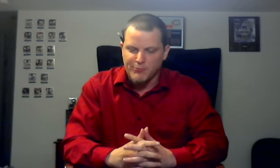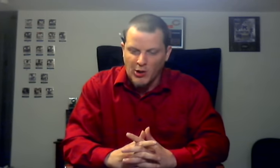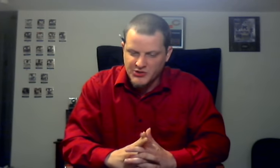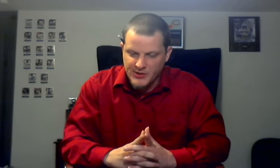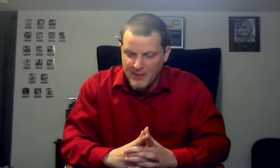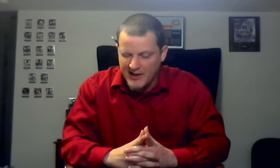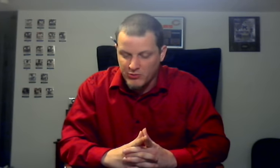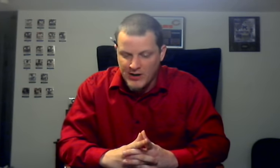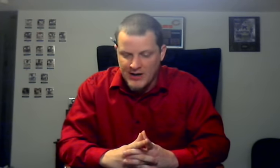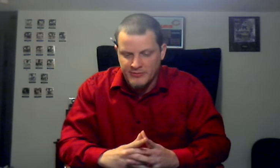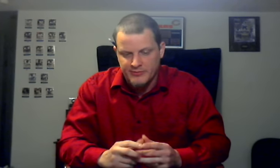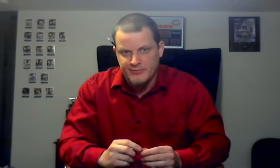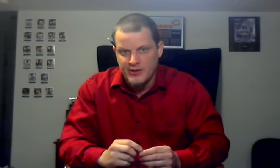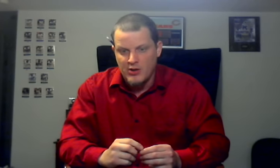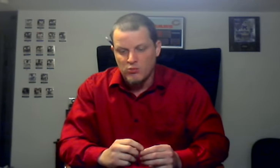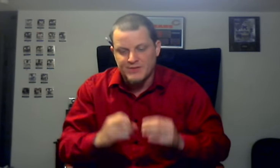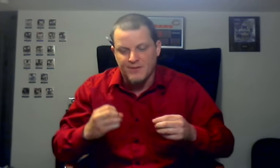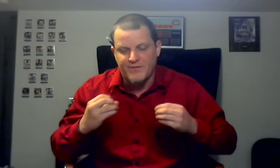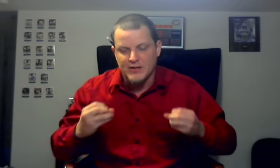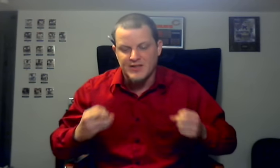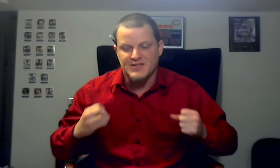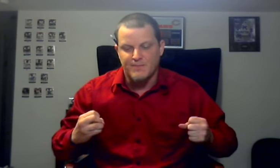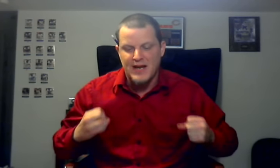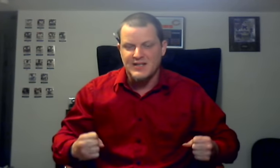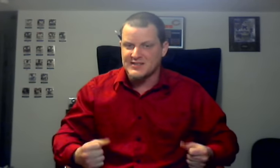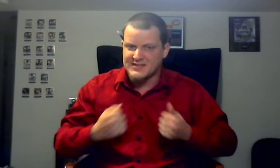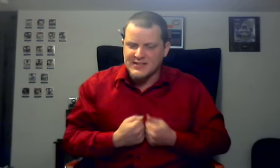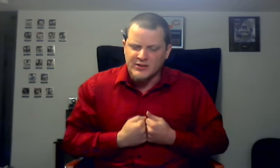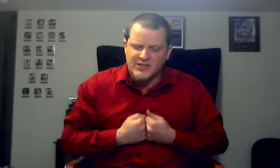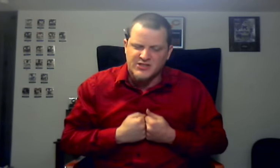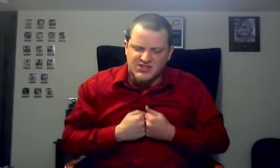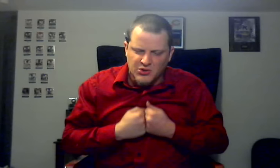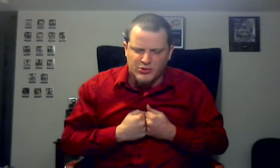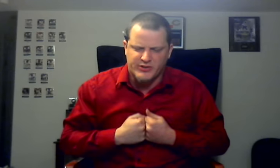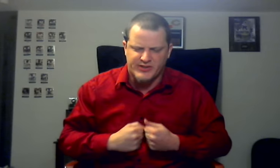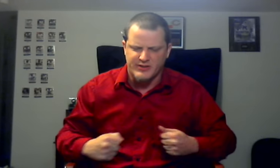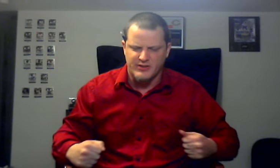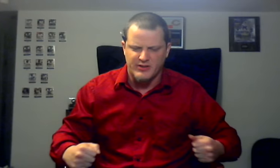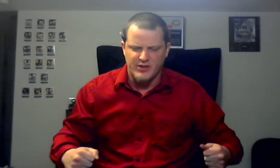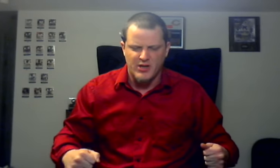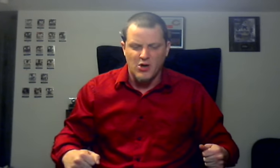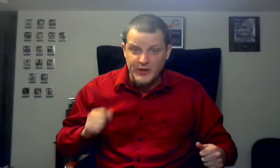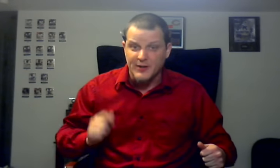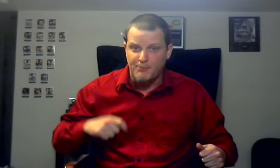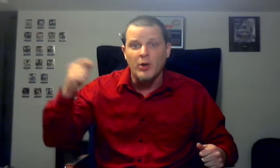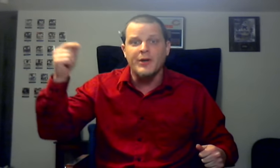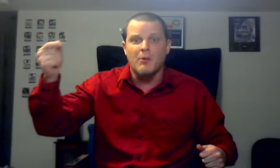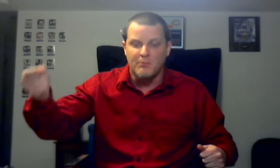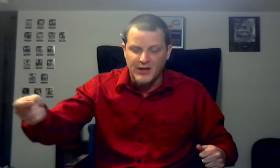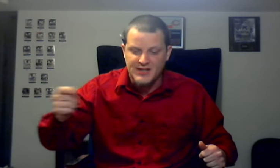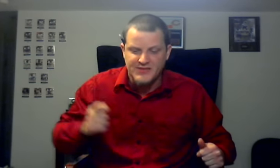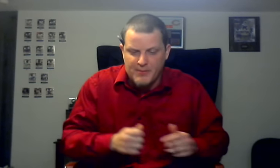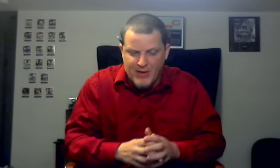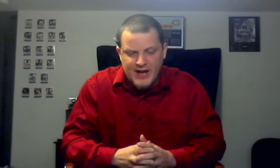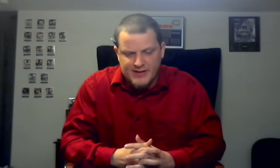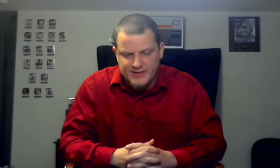approach the battleground with the feelings of mania still in our souls, we can put our money in the bank,